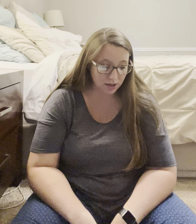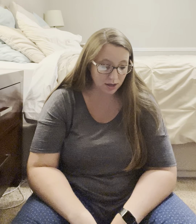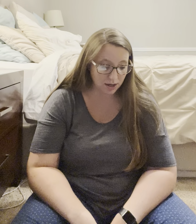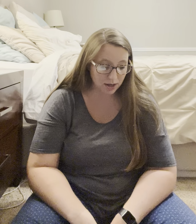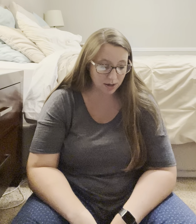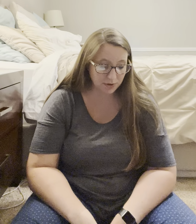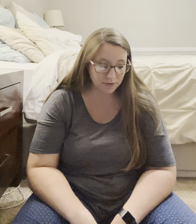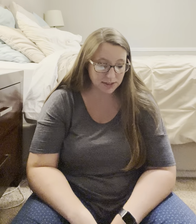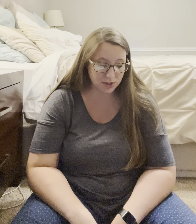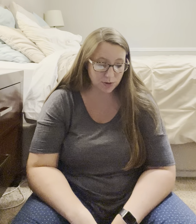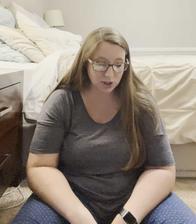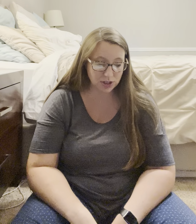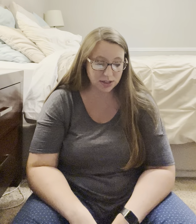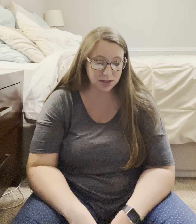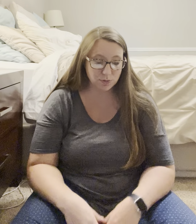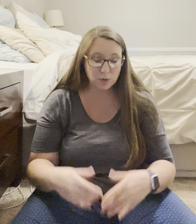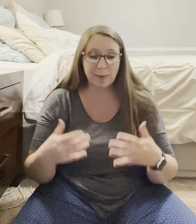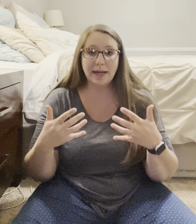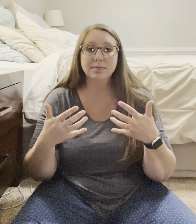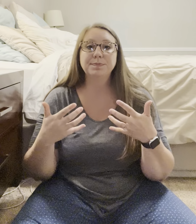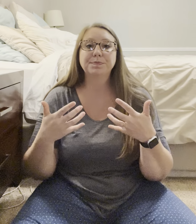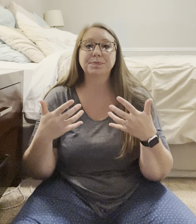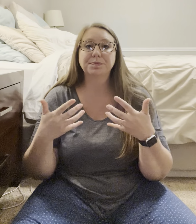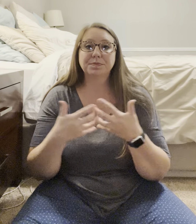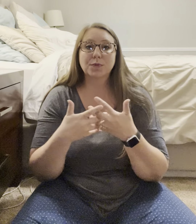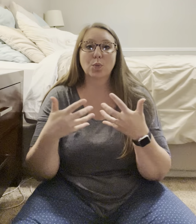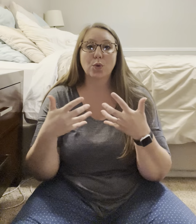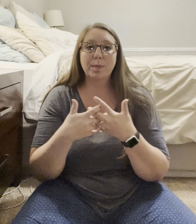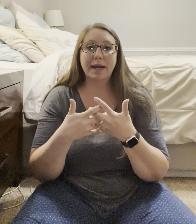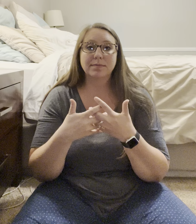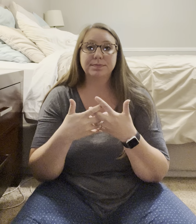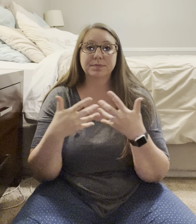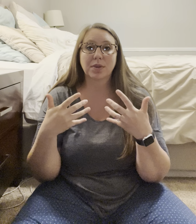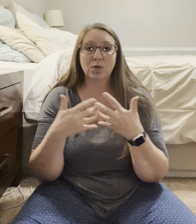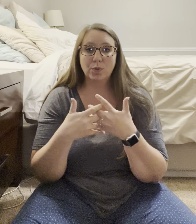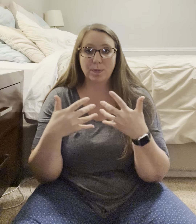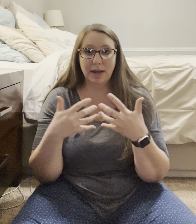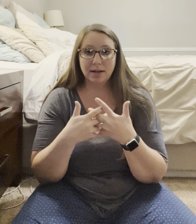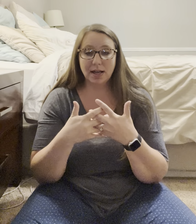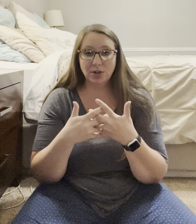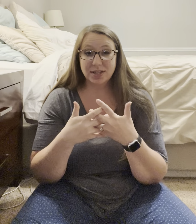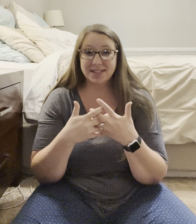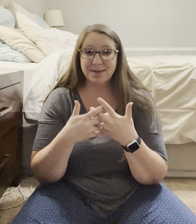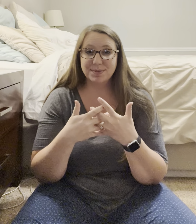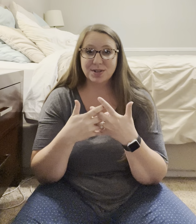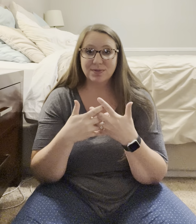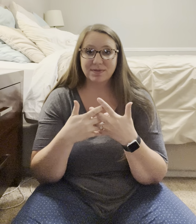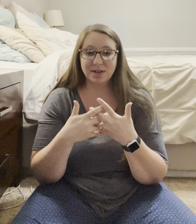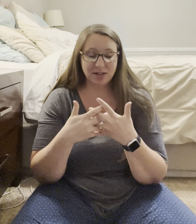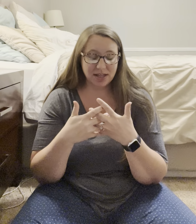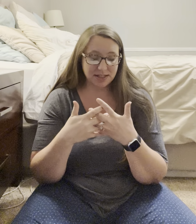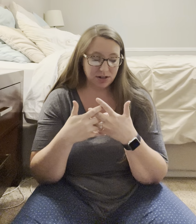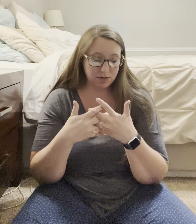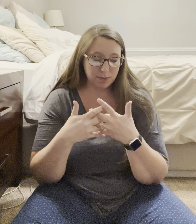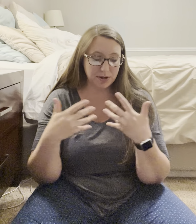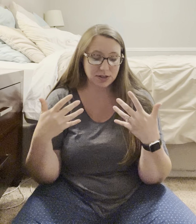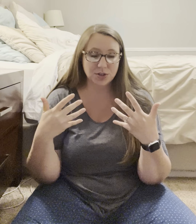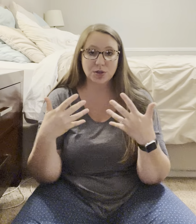Um, living situation. This is roommate. Roommate. Roommate. I looked this up, so. In class, I couldn't remember. It's just